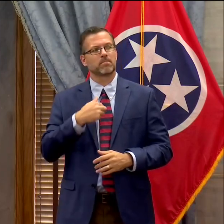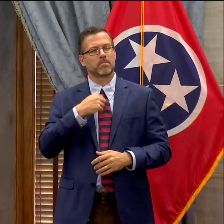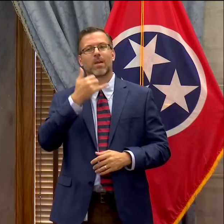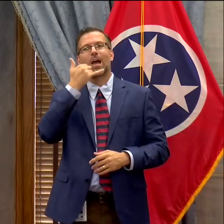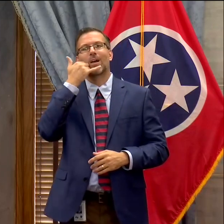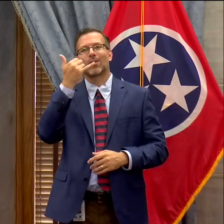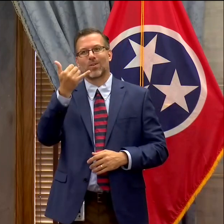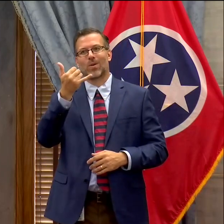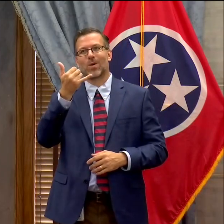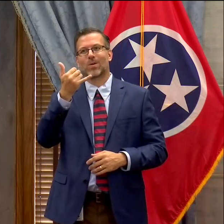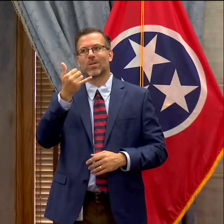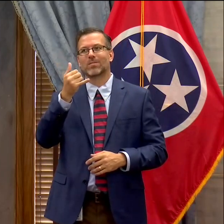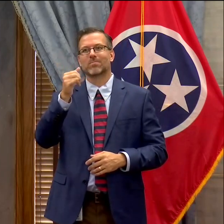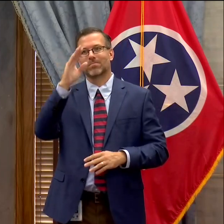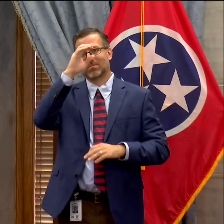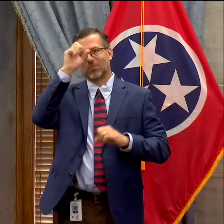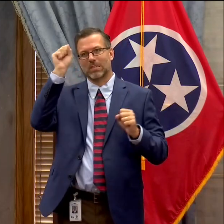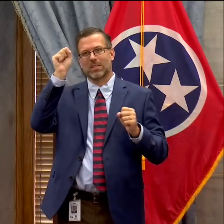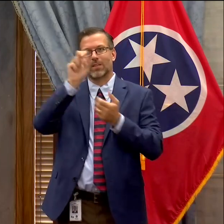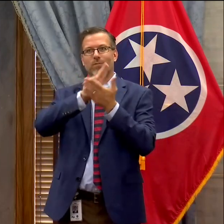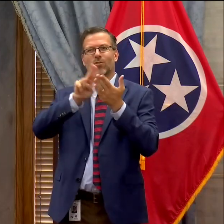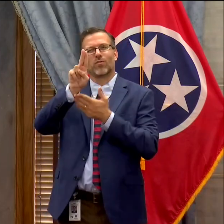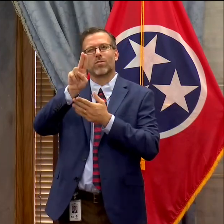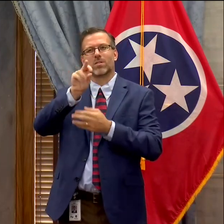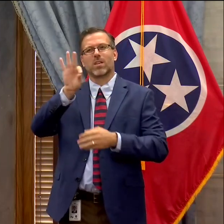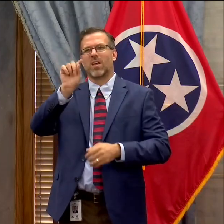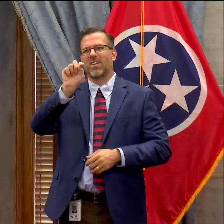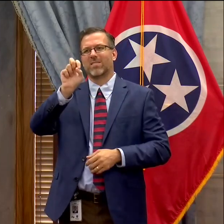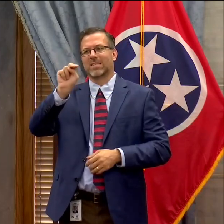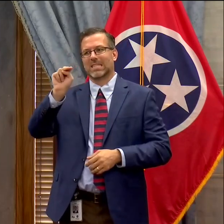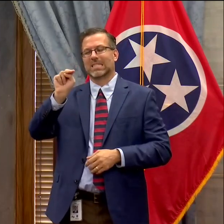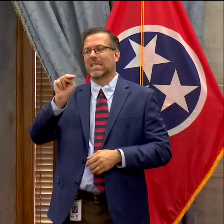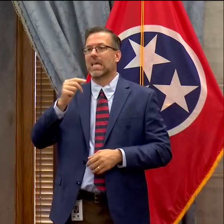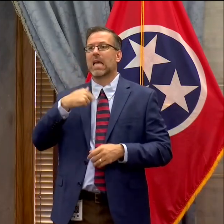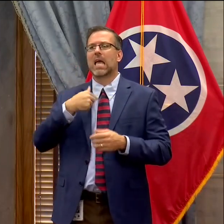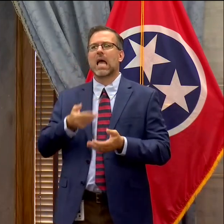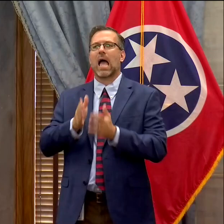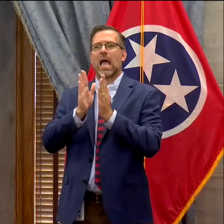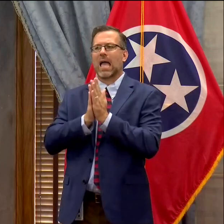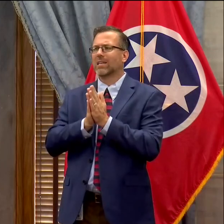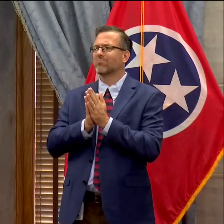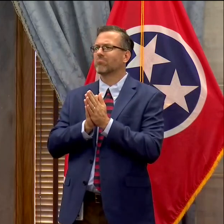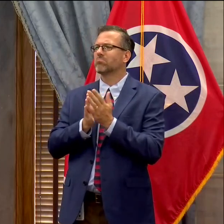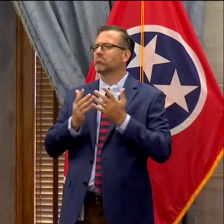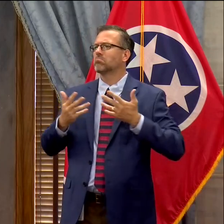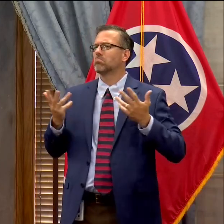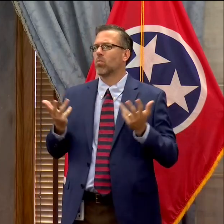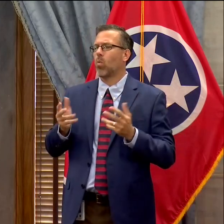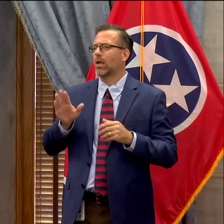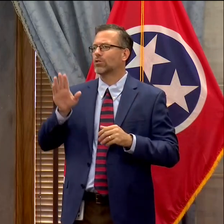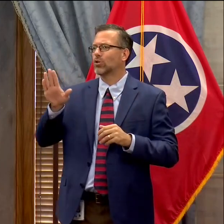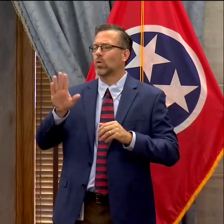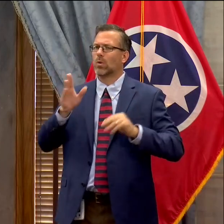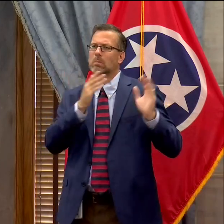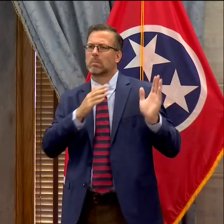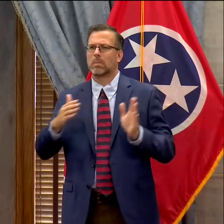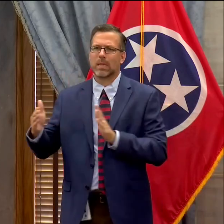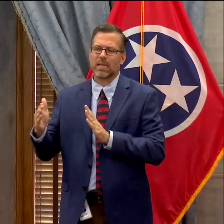see what efforts that she was making. She had just met with student athletes.